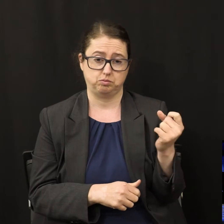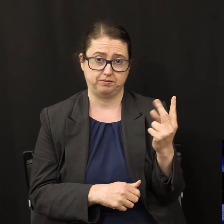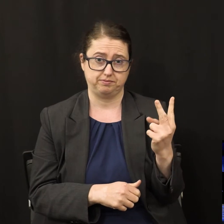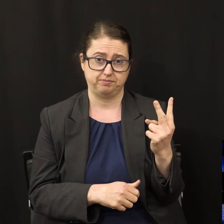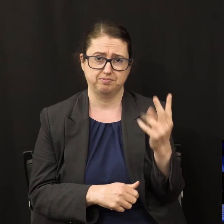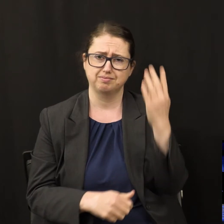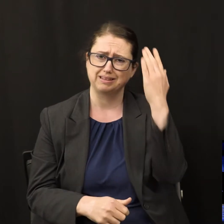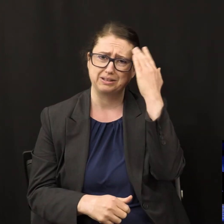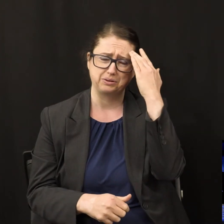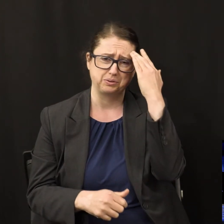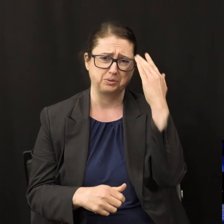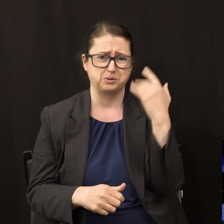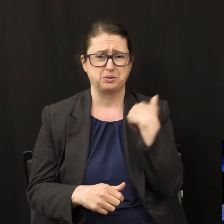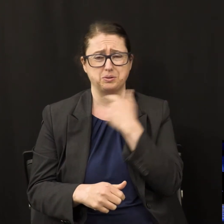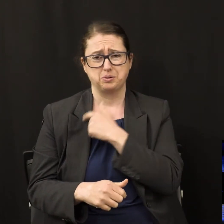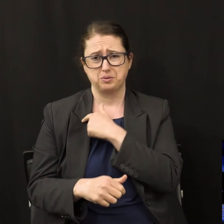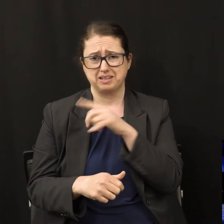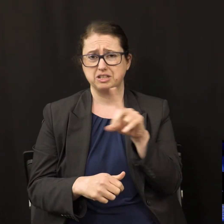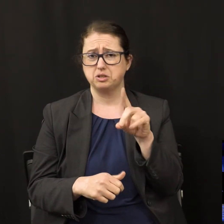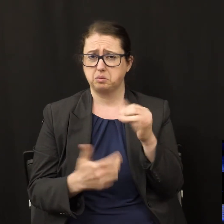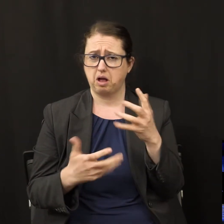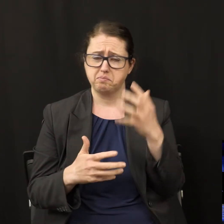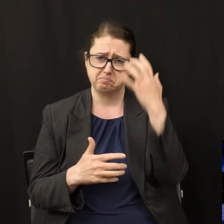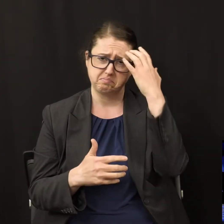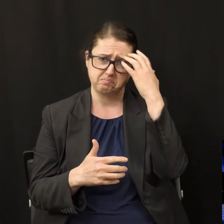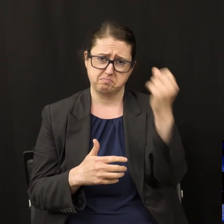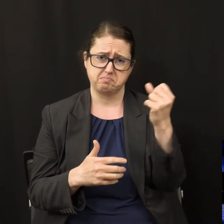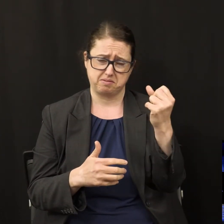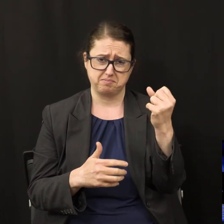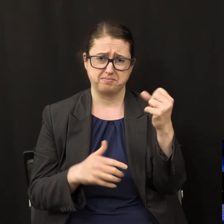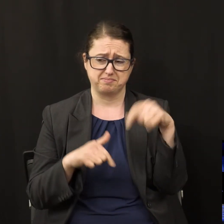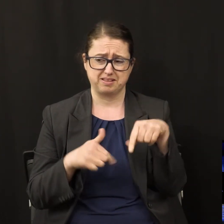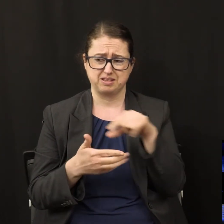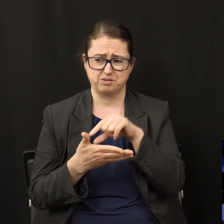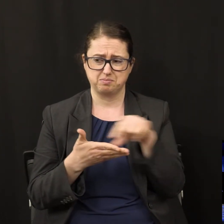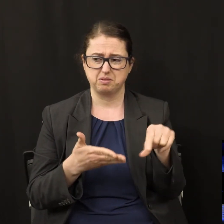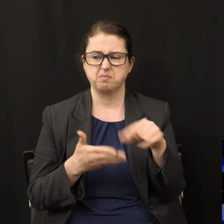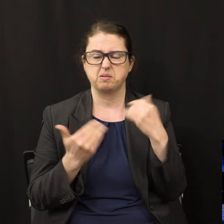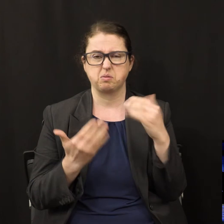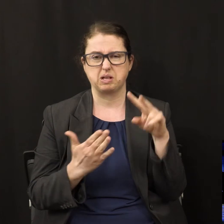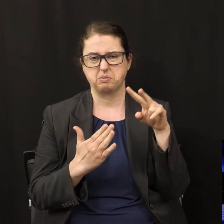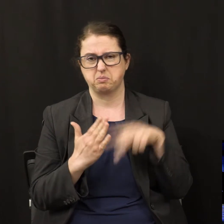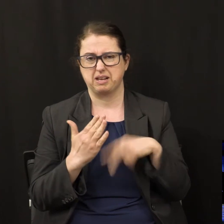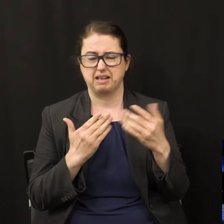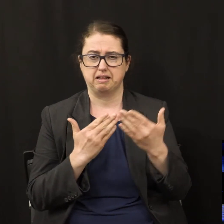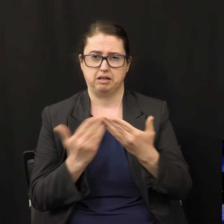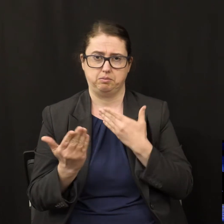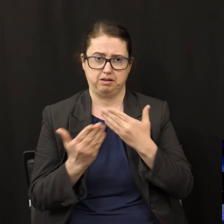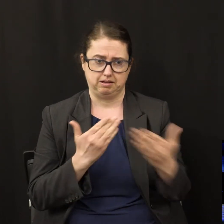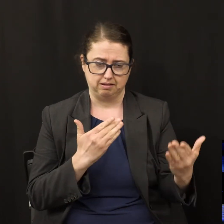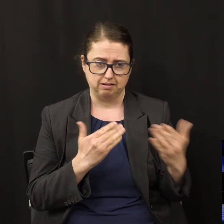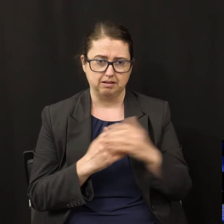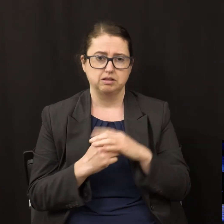know that we probably have this passage memorized, but let's read it anyway, because this is what we're going to study